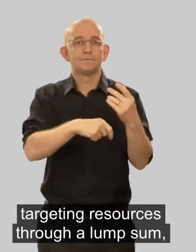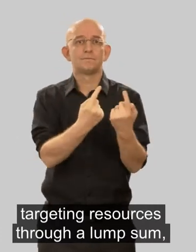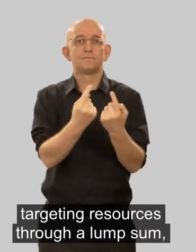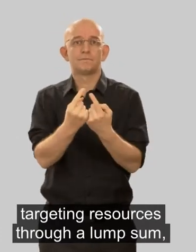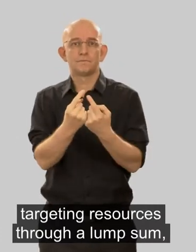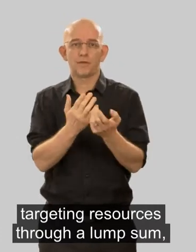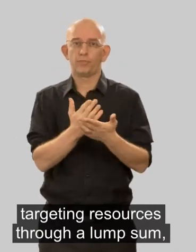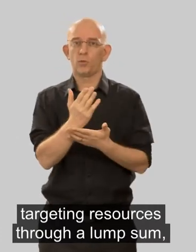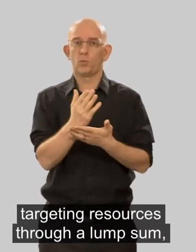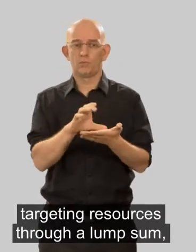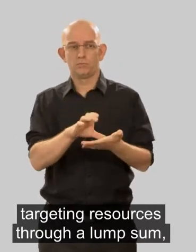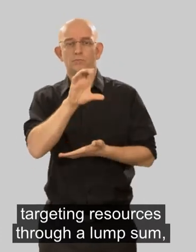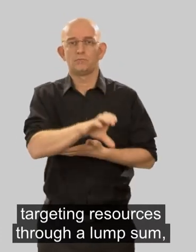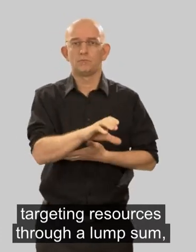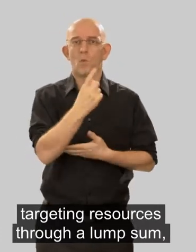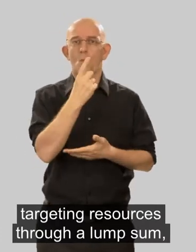targeting resources through a lump sum